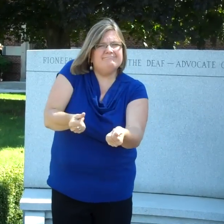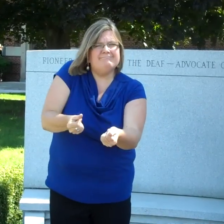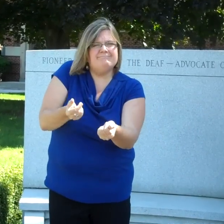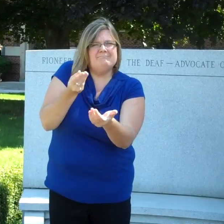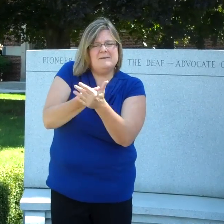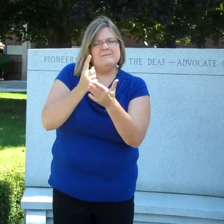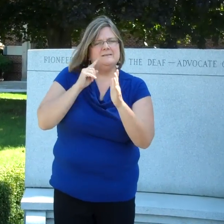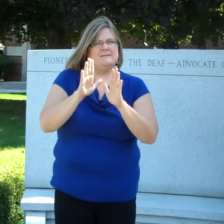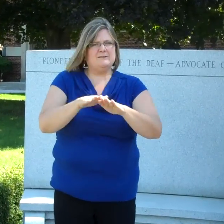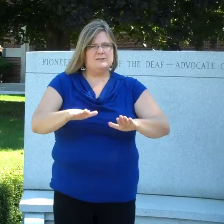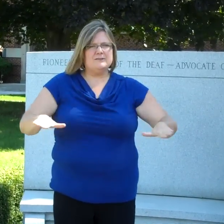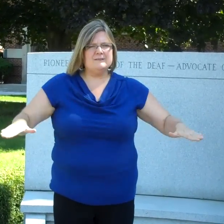to establish a school for the Deaf.